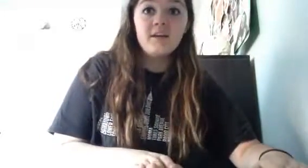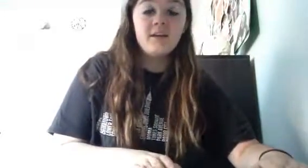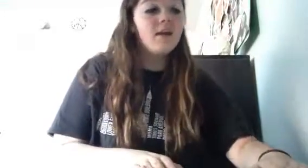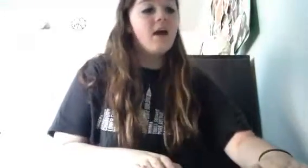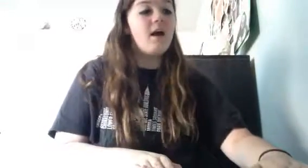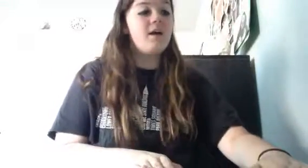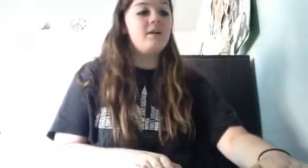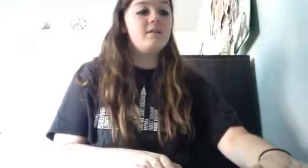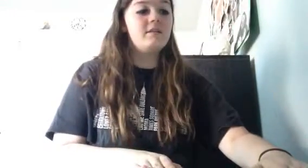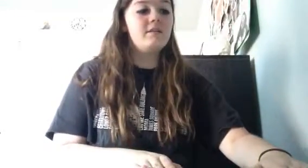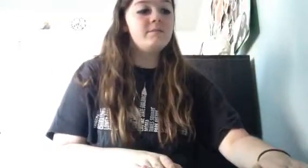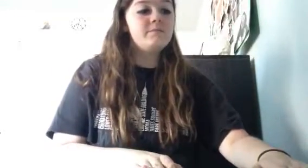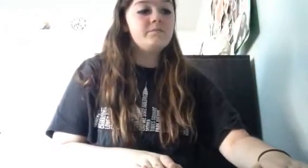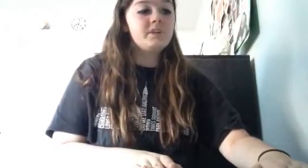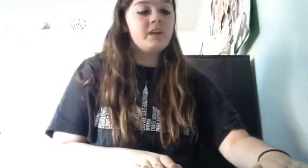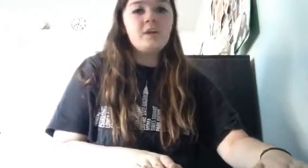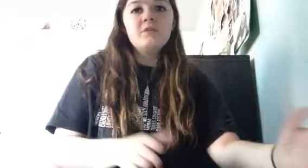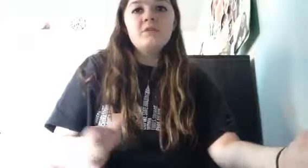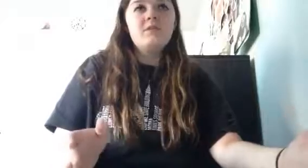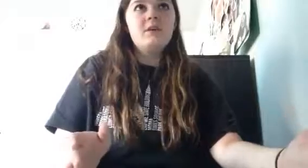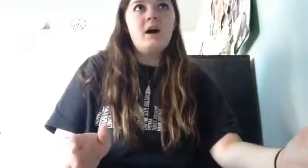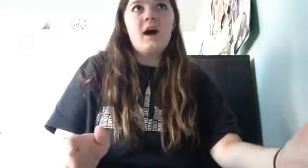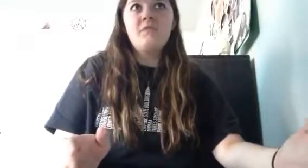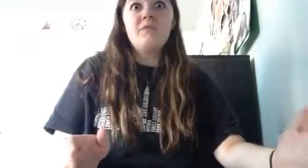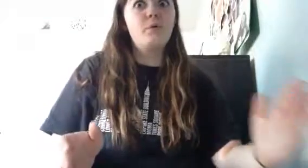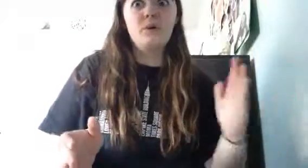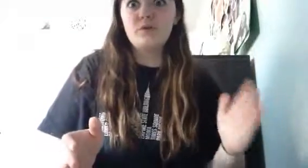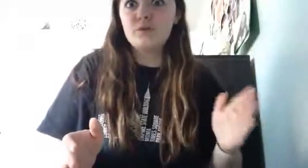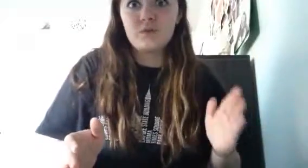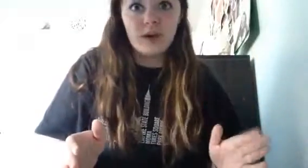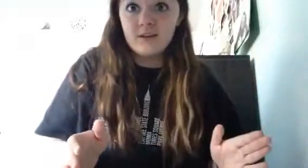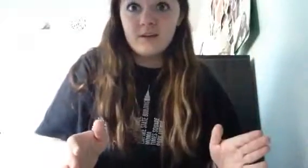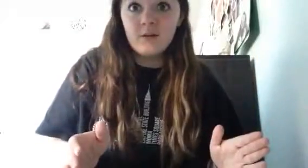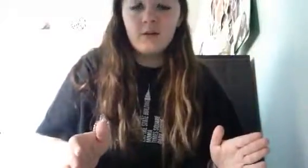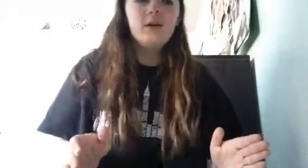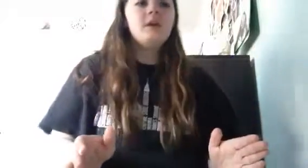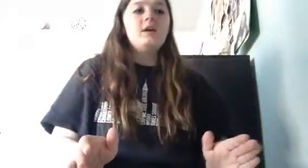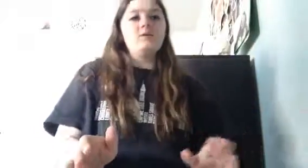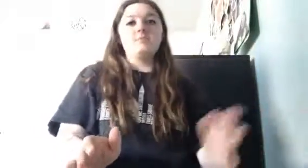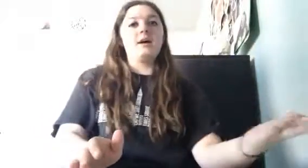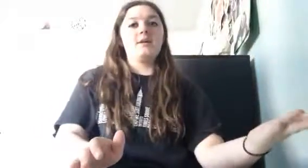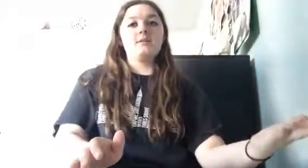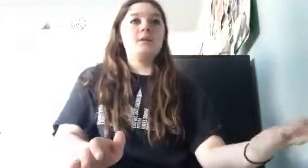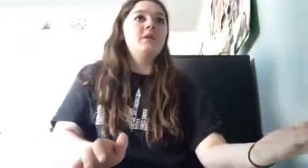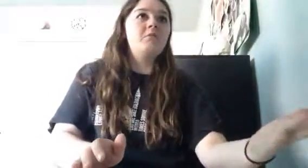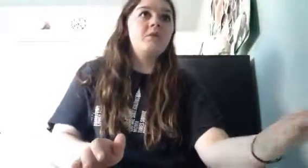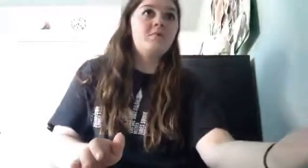and he wasn't i don't even know what he was trying to do he wasn't pat he didn't want to